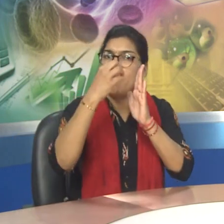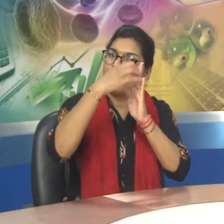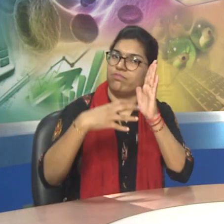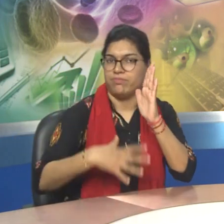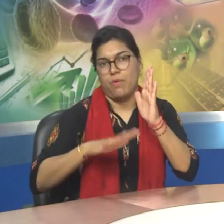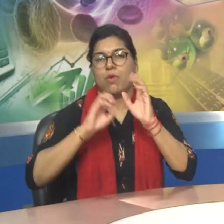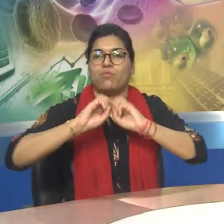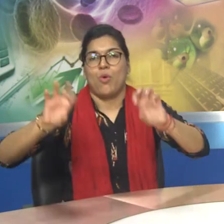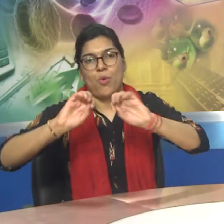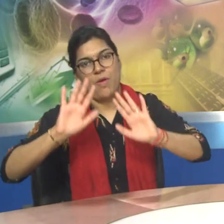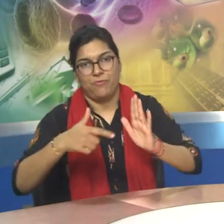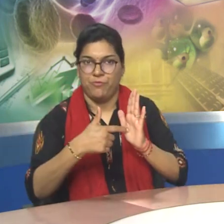points. Points. 2.